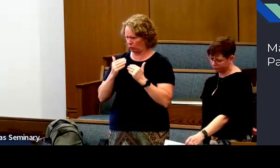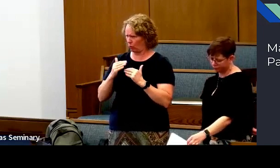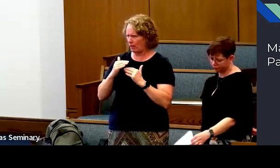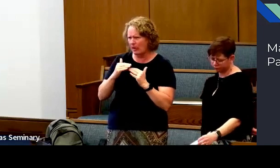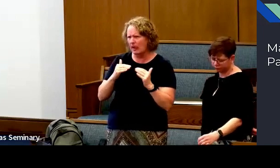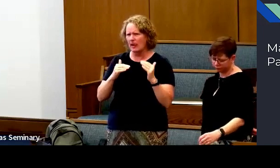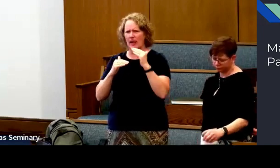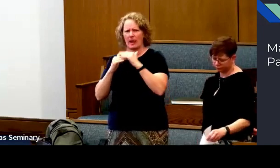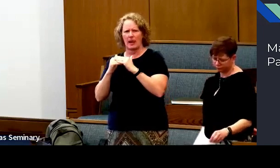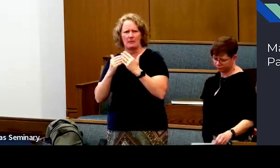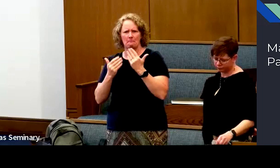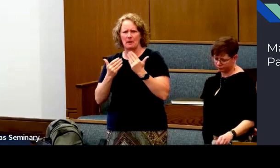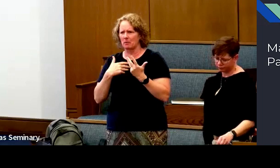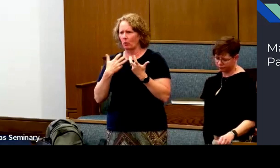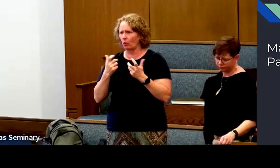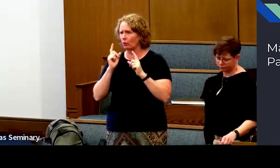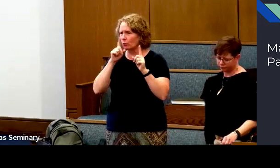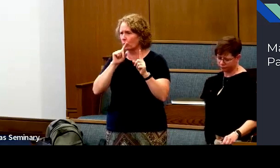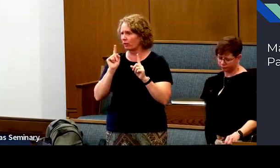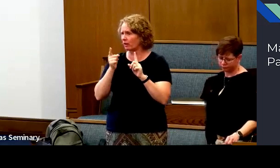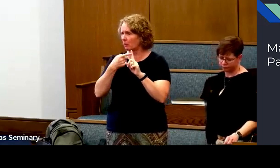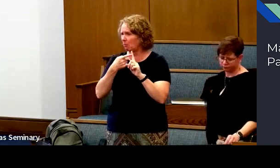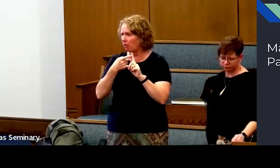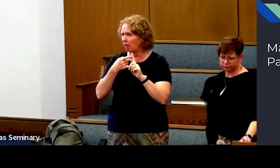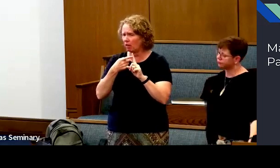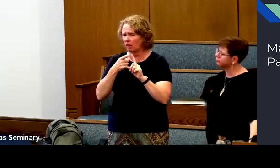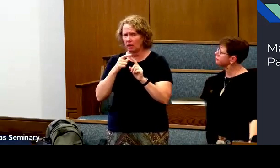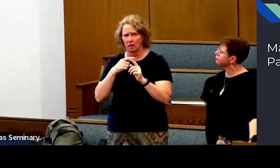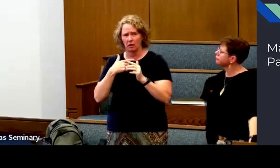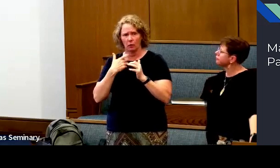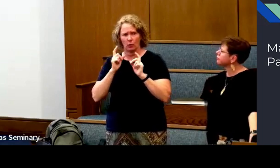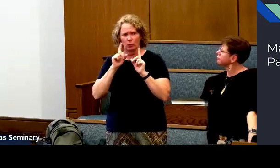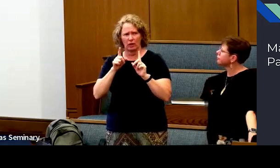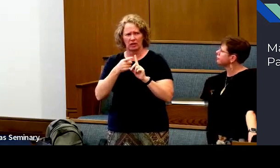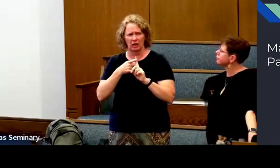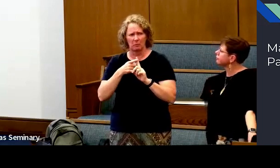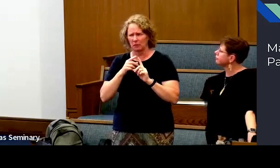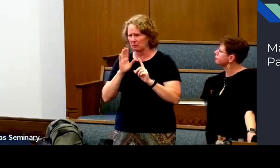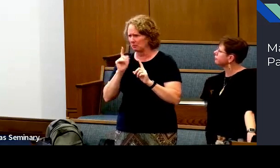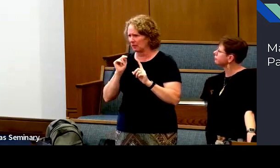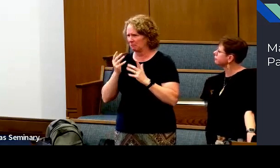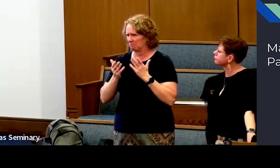If you feel that you can do more, then take your next step. Maybe you want to go to the temple.